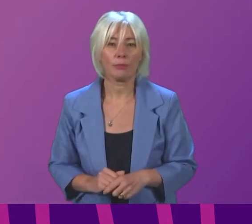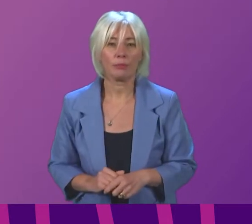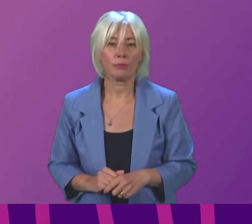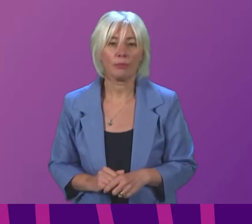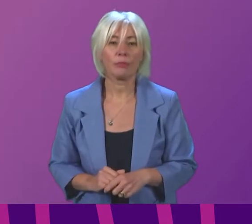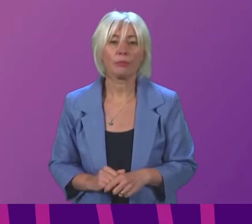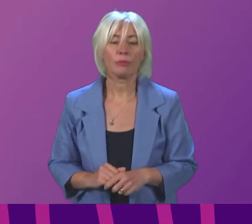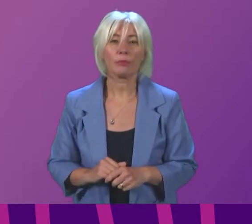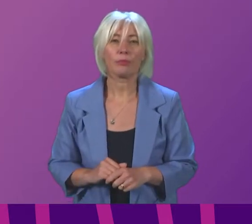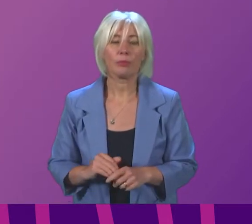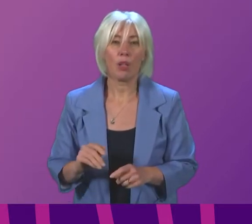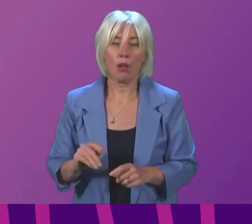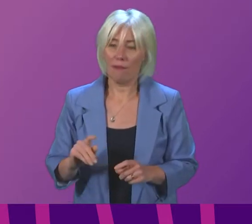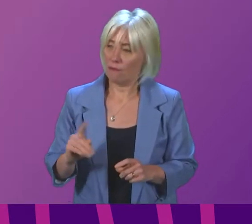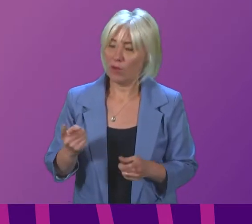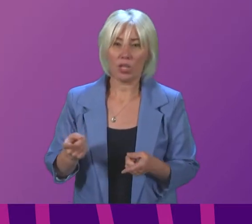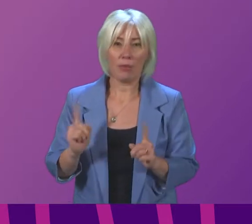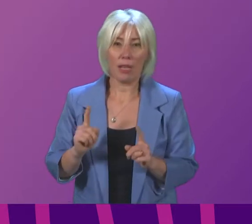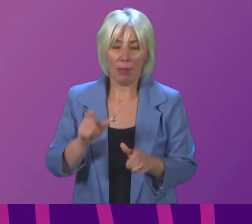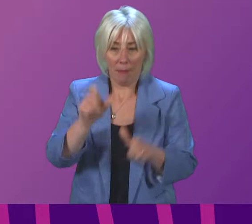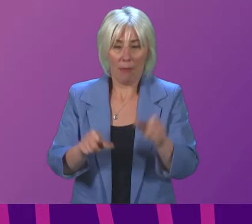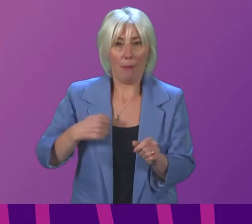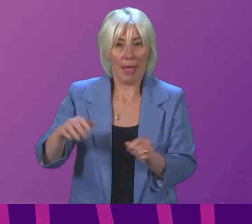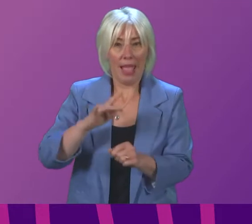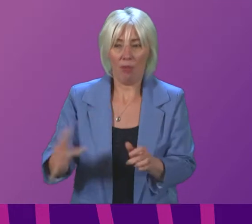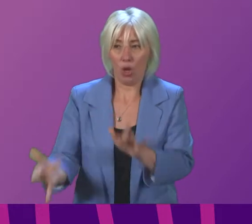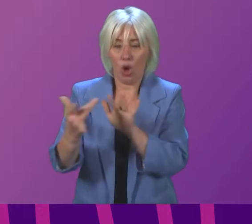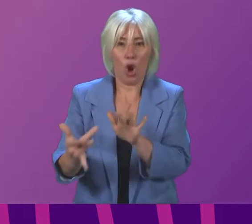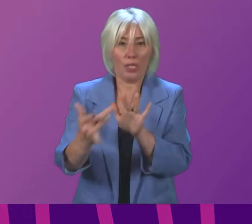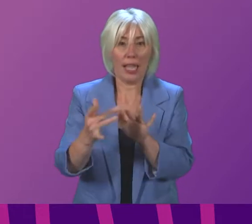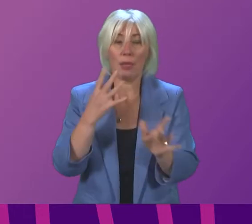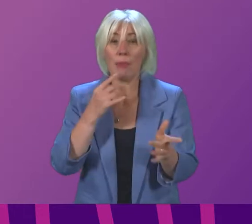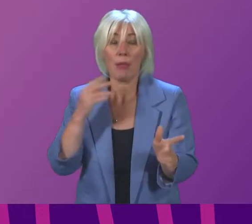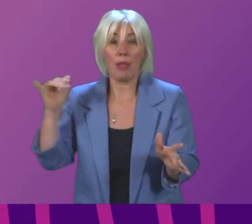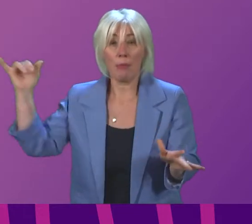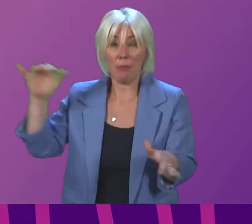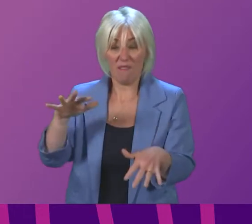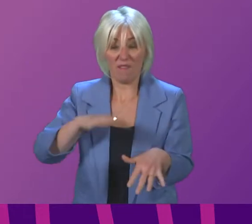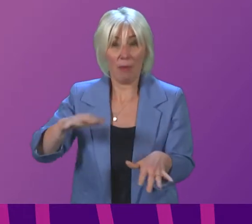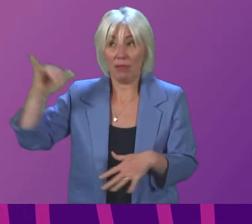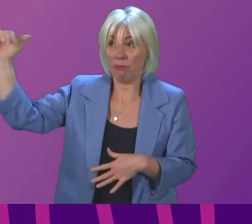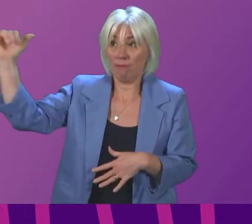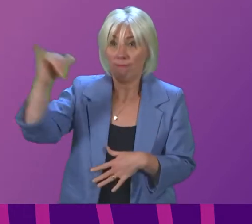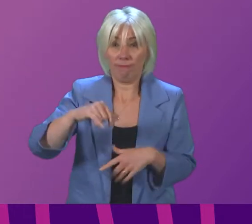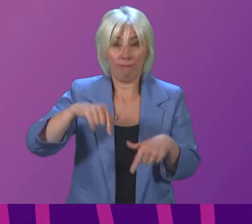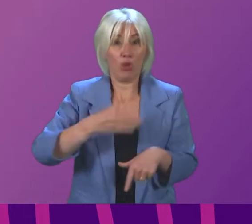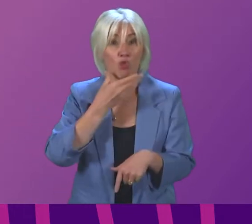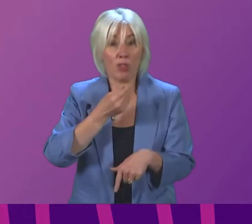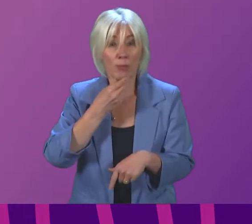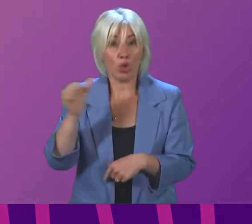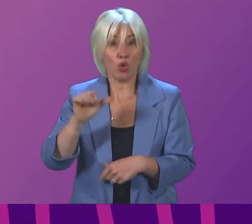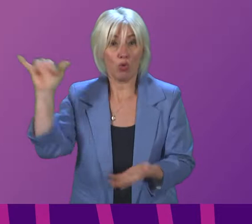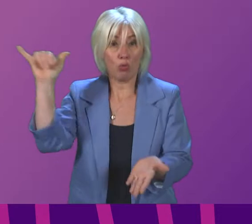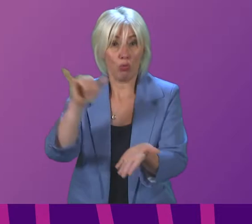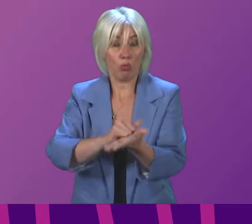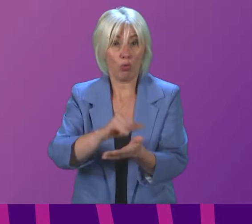First Minister constituents have contacted me who have family members flying into Scotland for the festive season and are due to arrive on December